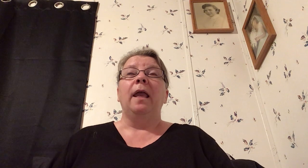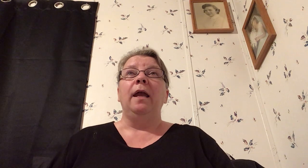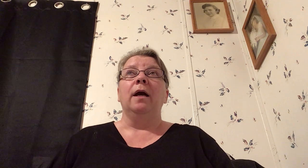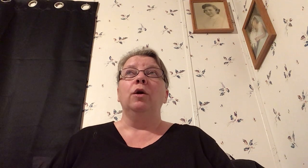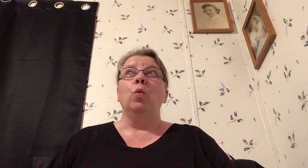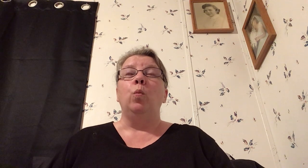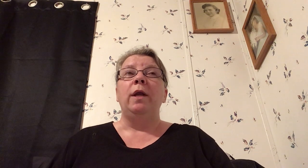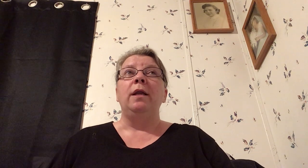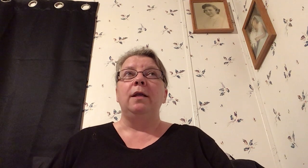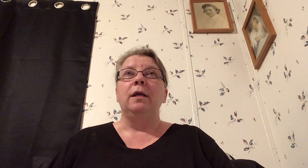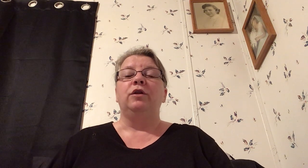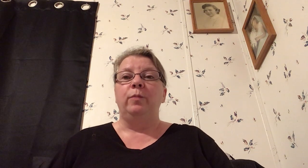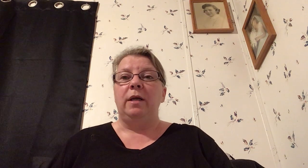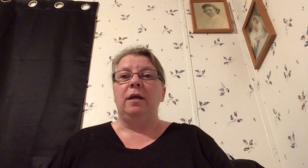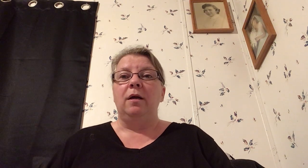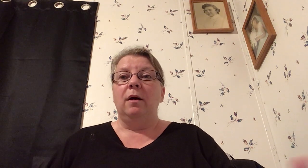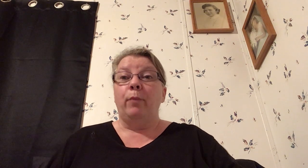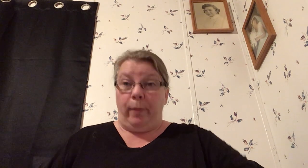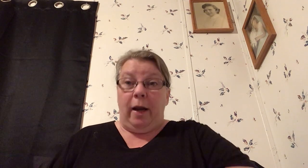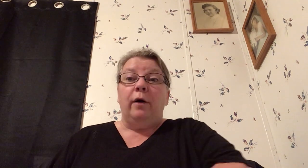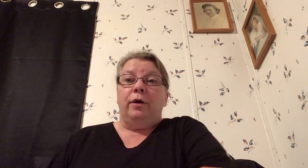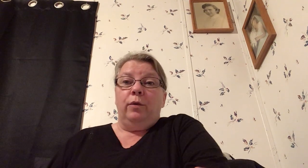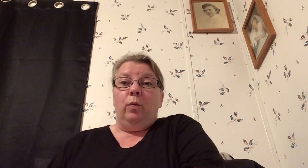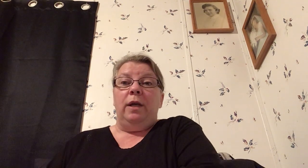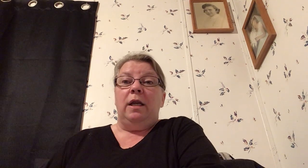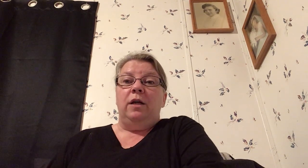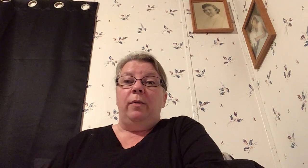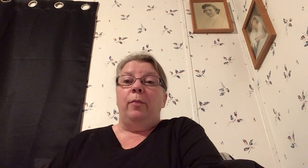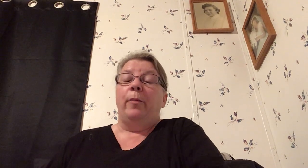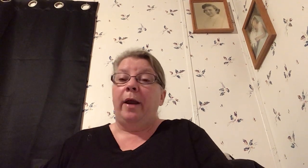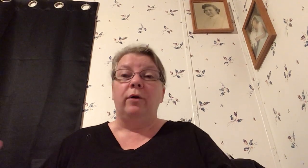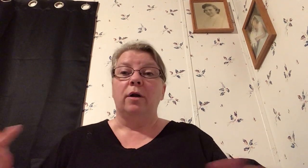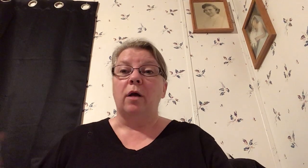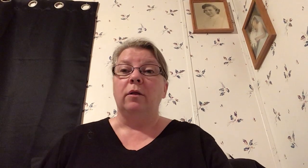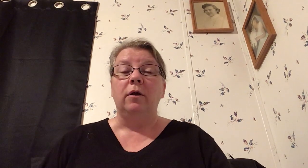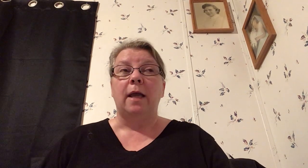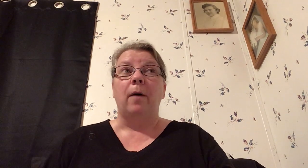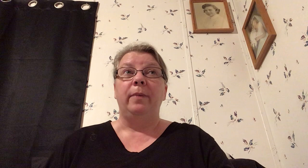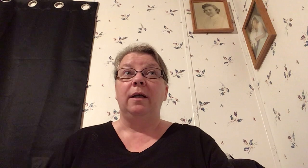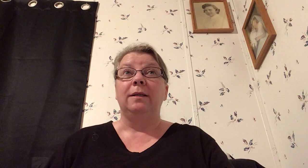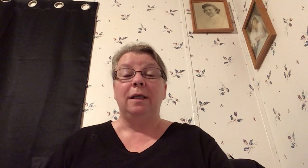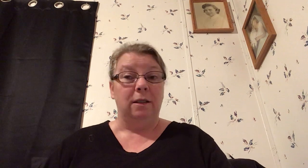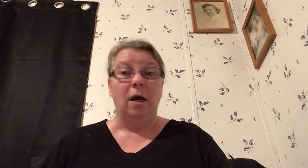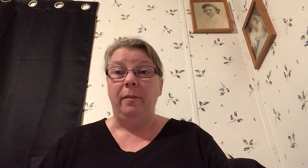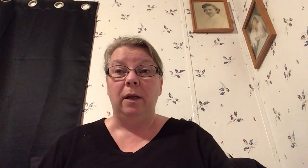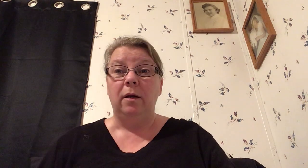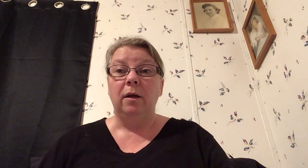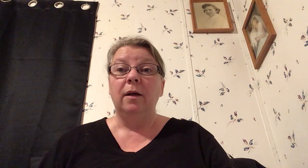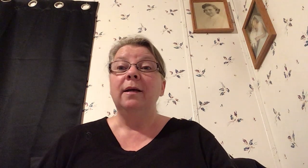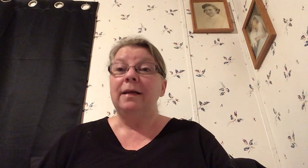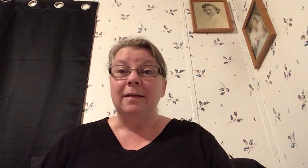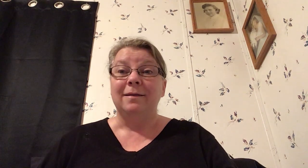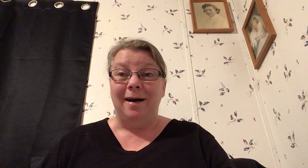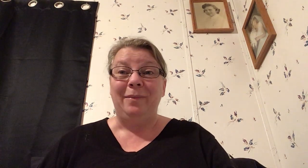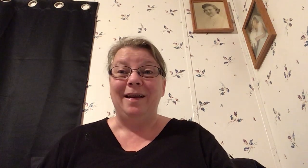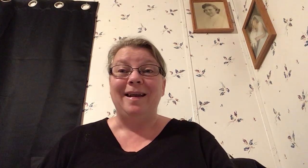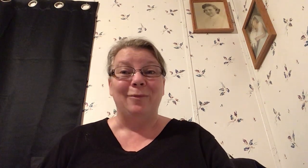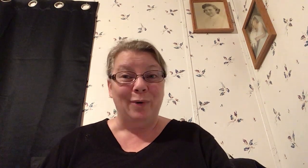and we need to be prepared we need to be prepared and on the lookout because he's coming he's coming and we